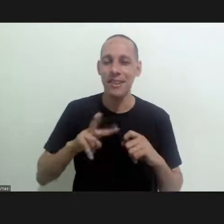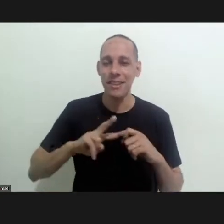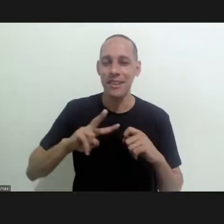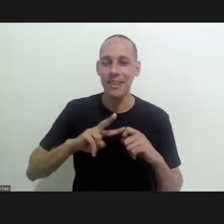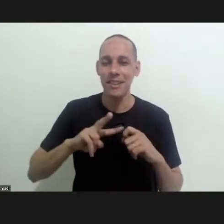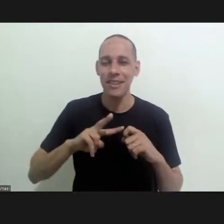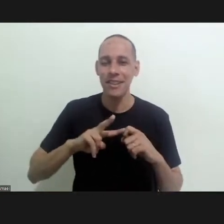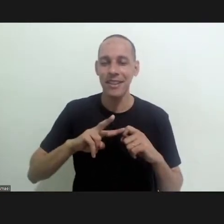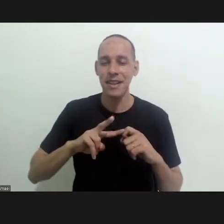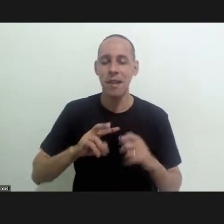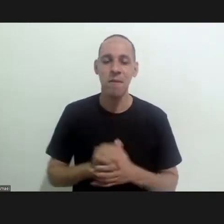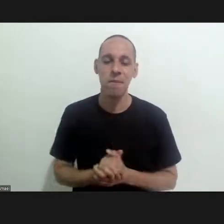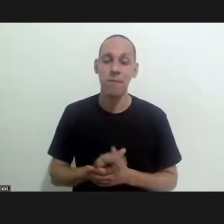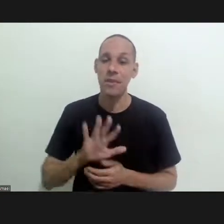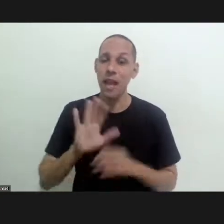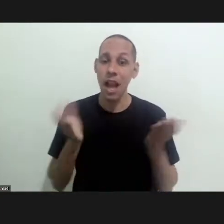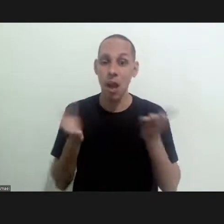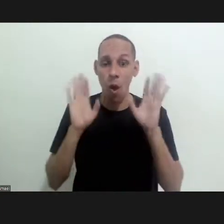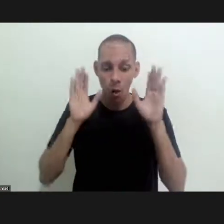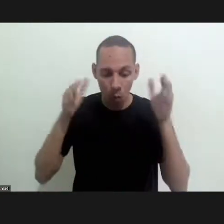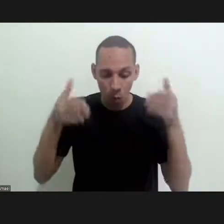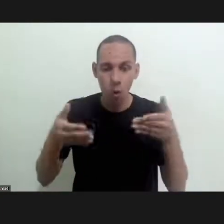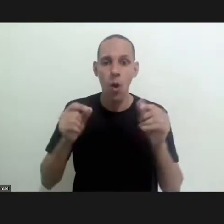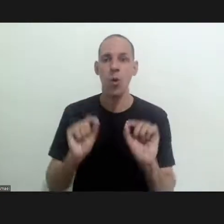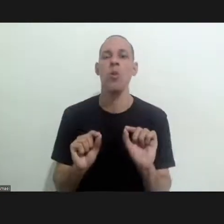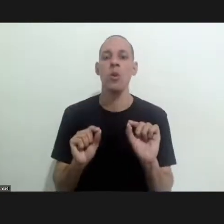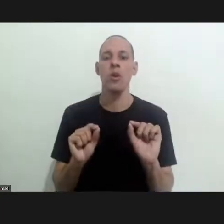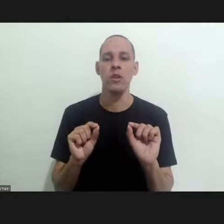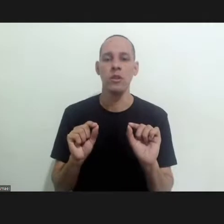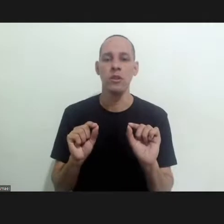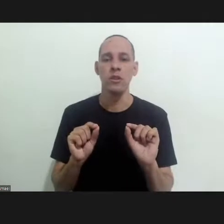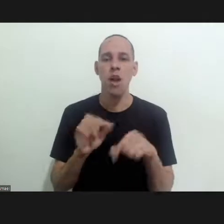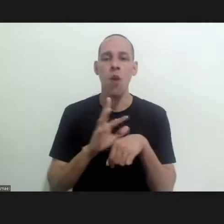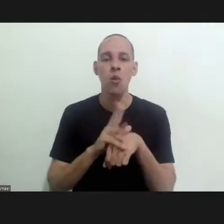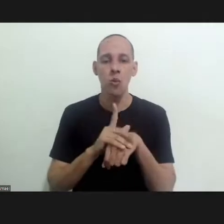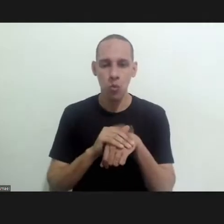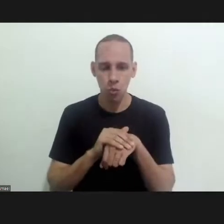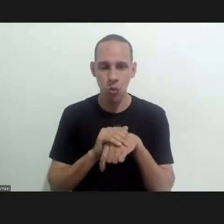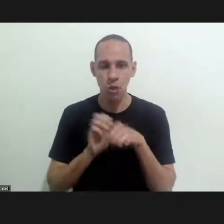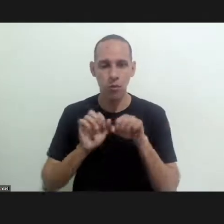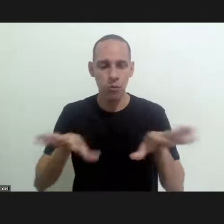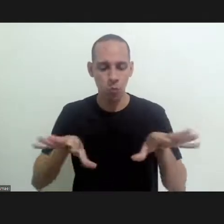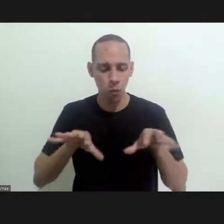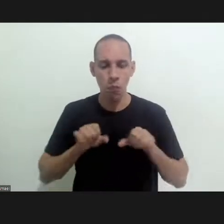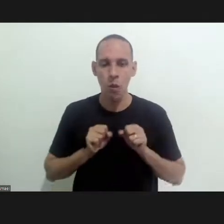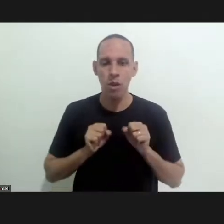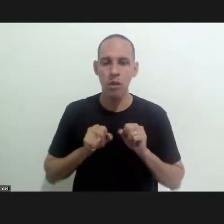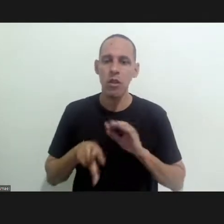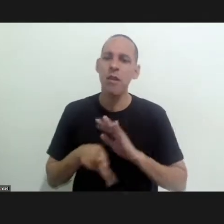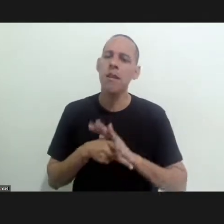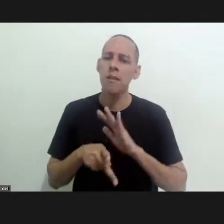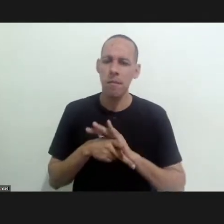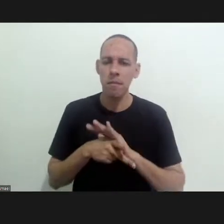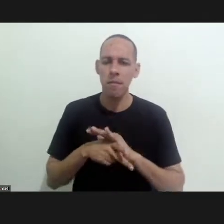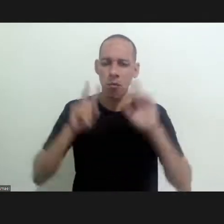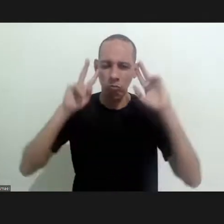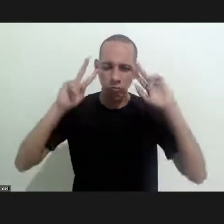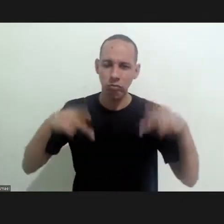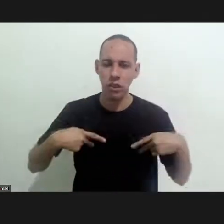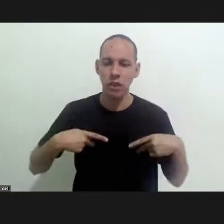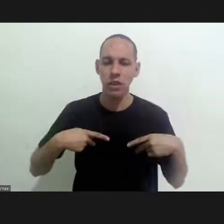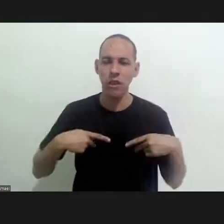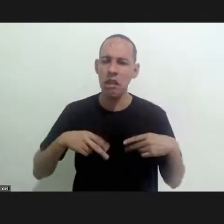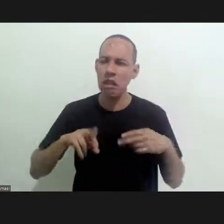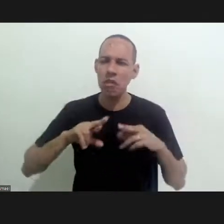veterinarian parasites but the journal now has a more strict focus to infectious to human infectious diseases